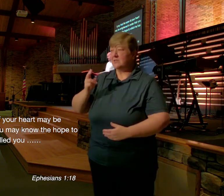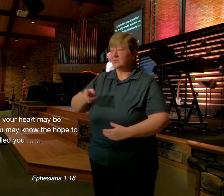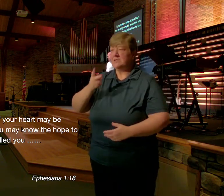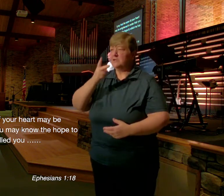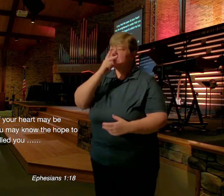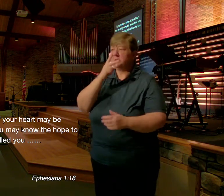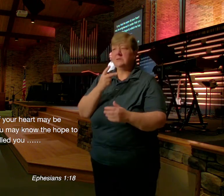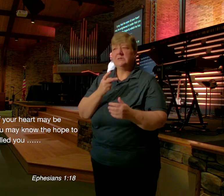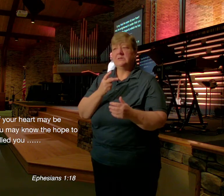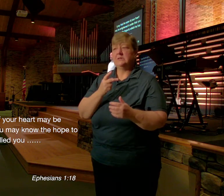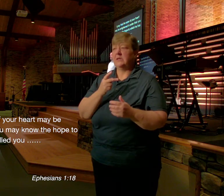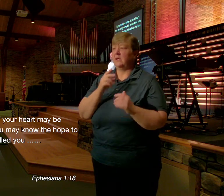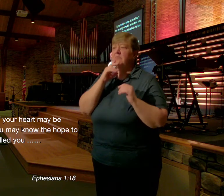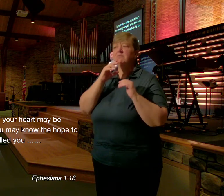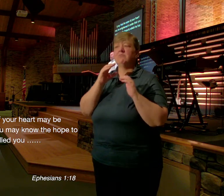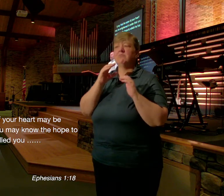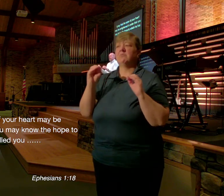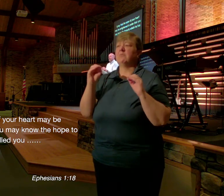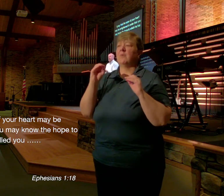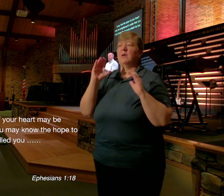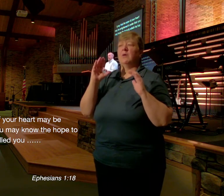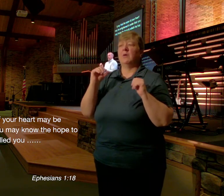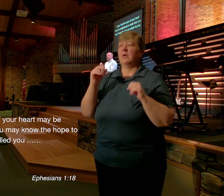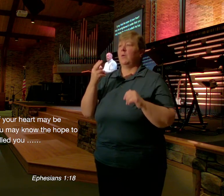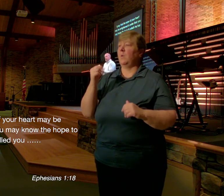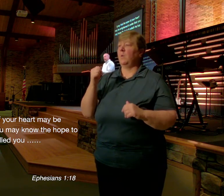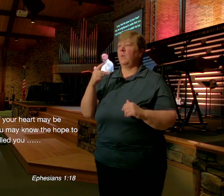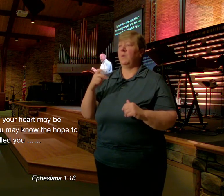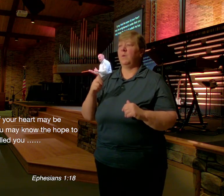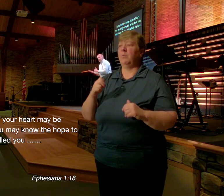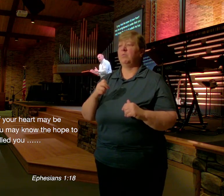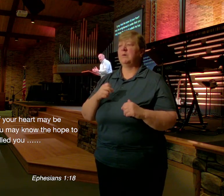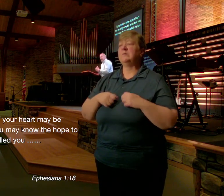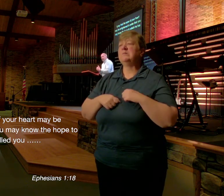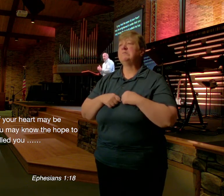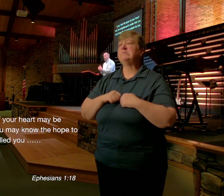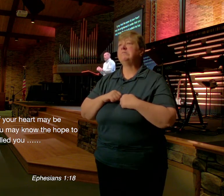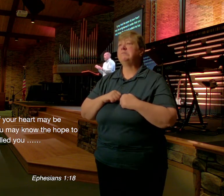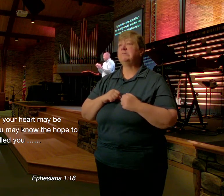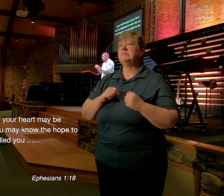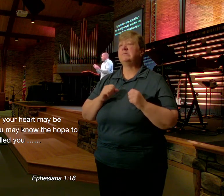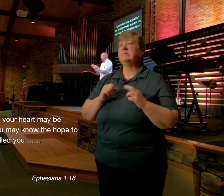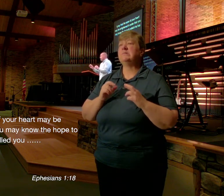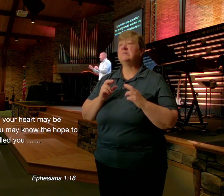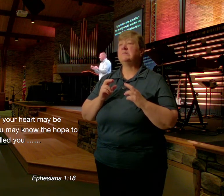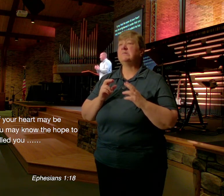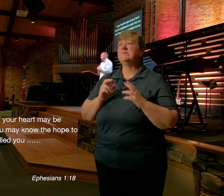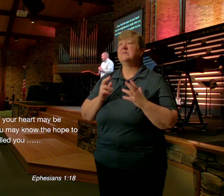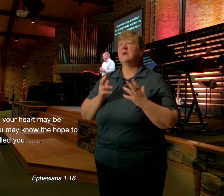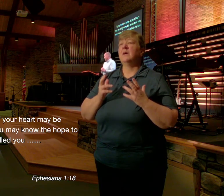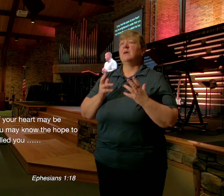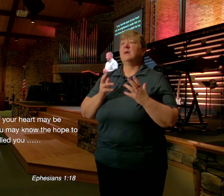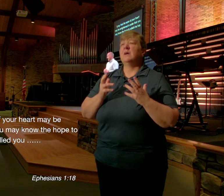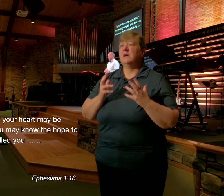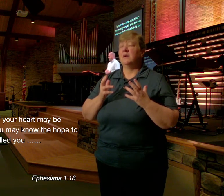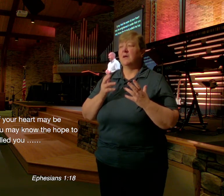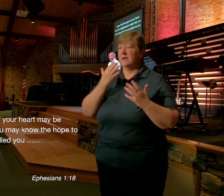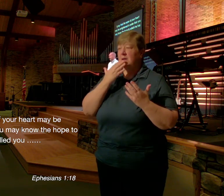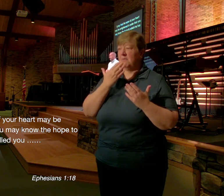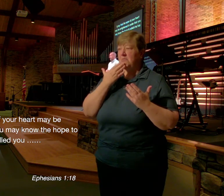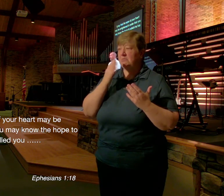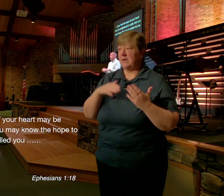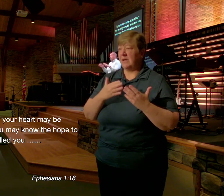When people Feel like They don't Have hope Usually bad Things start To happen Without hope